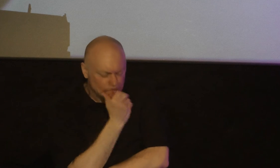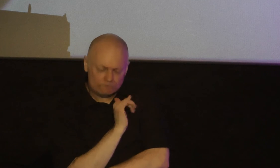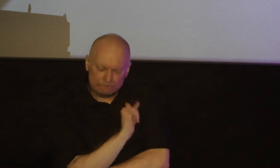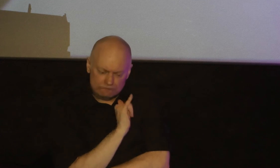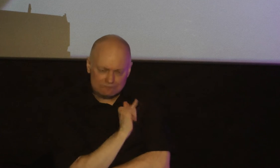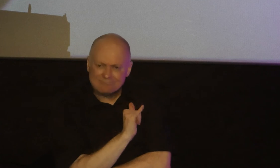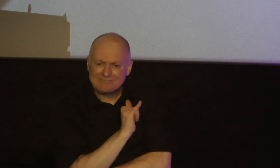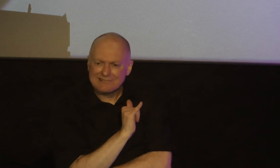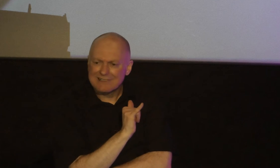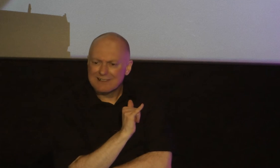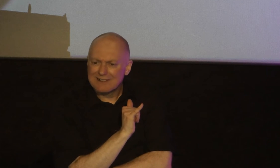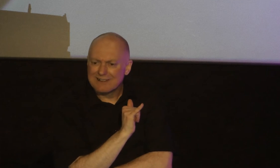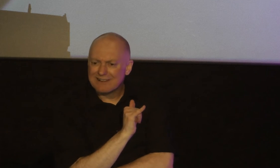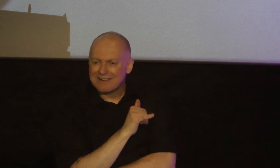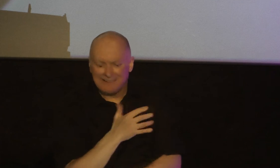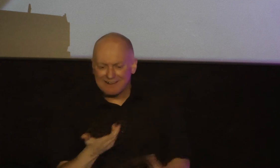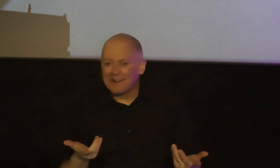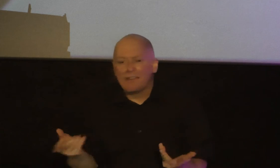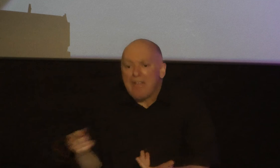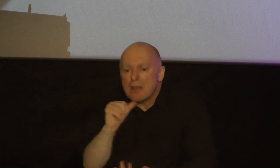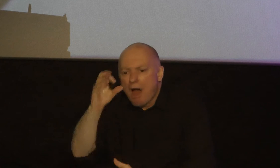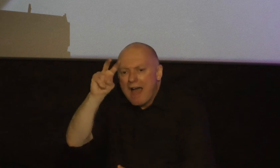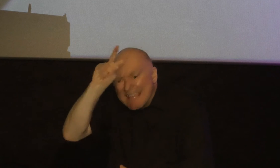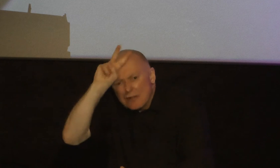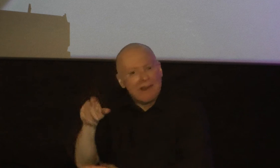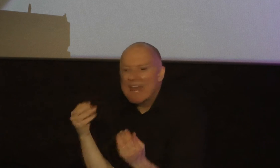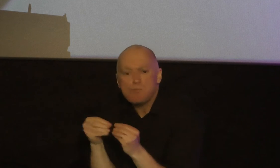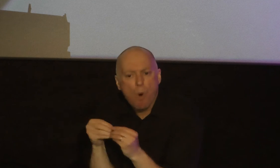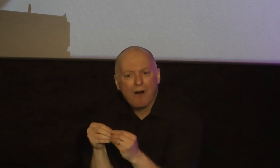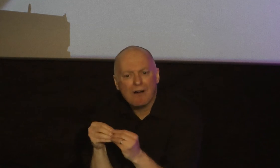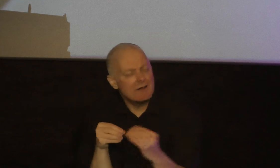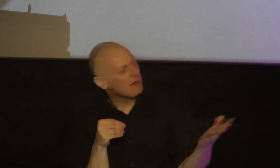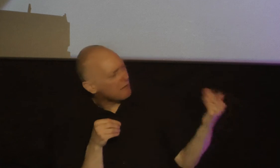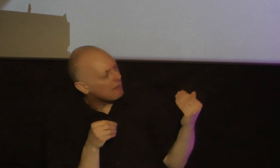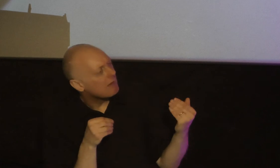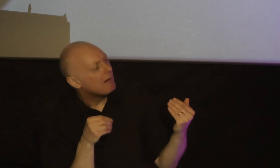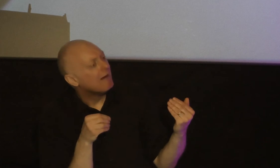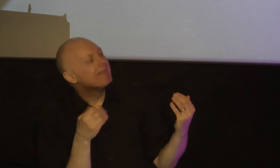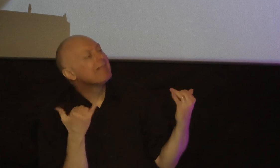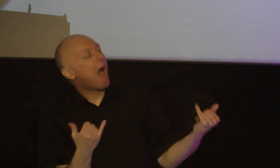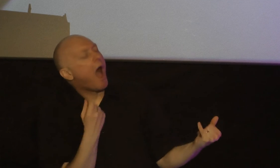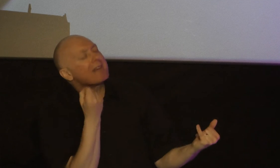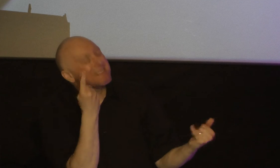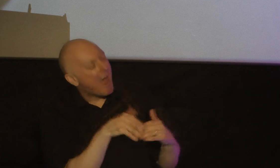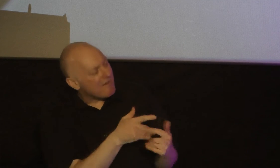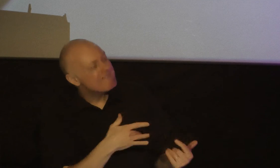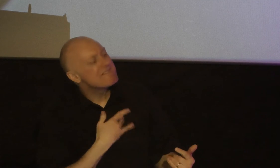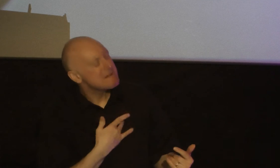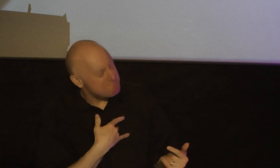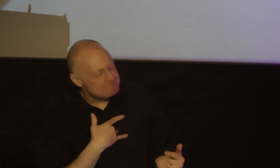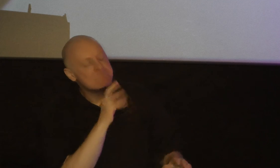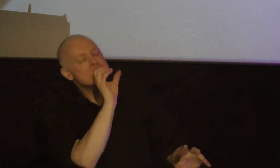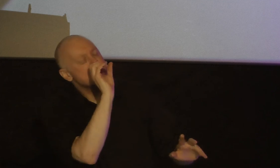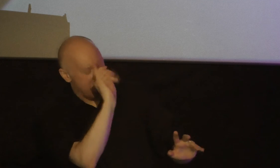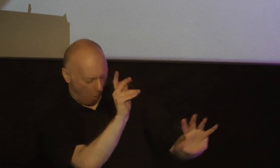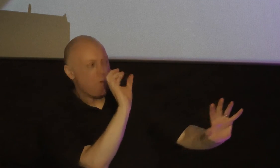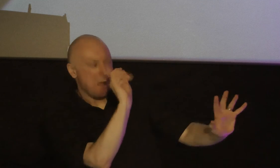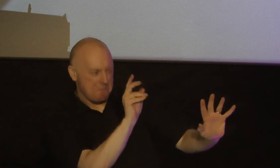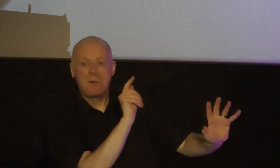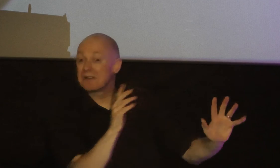don't dwell in the land of ignorance but they are informed they understand they know how you feel they can meet your needs you can care for each other because listen good